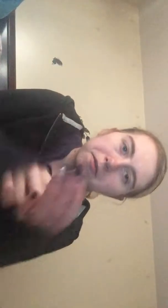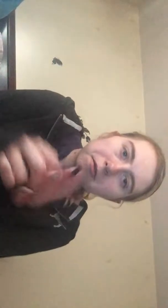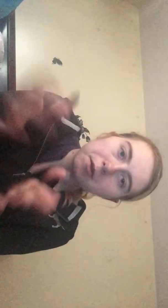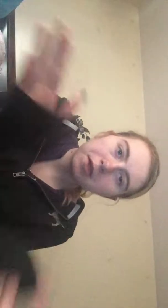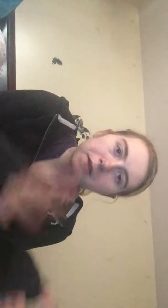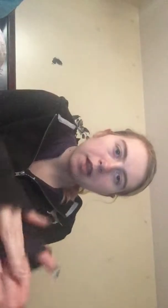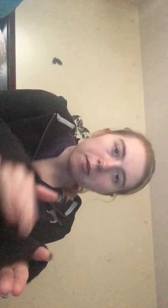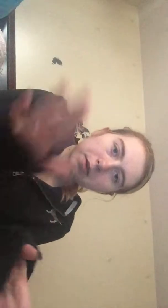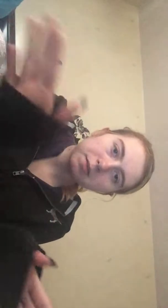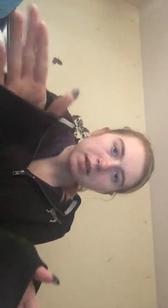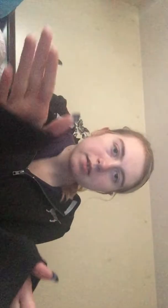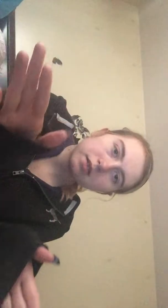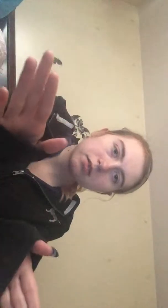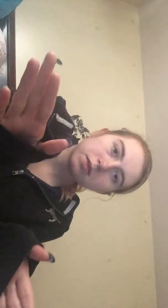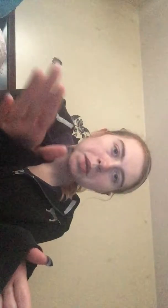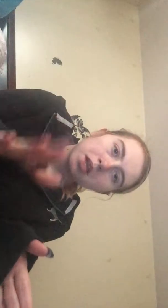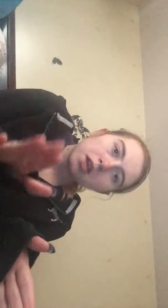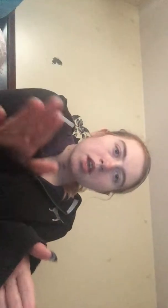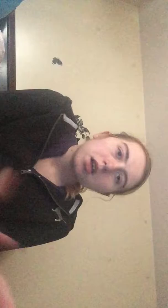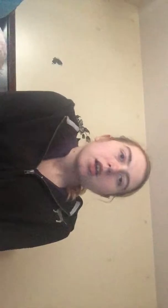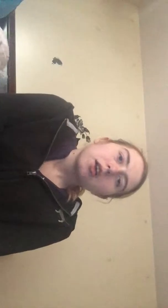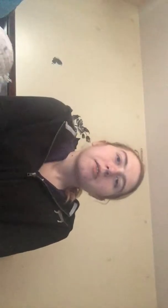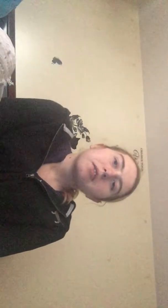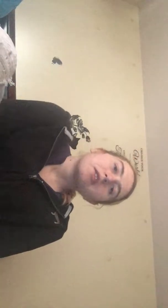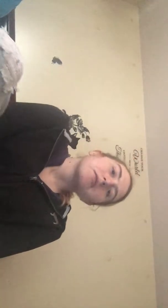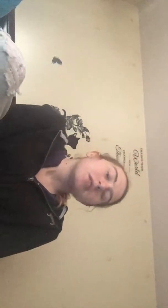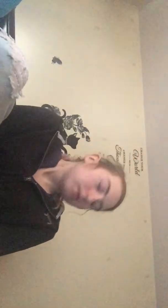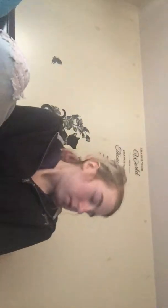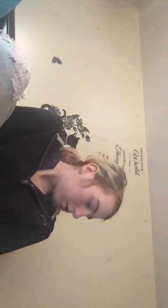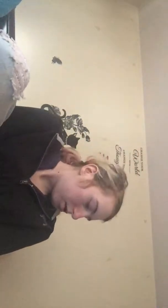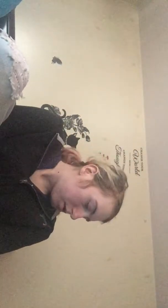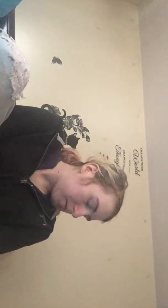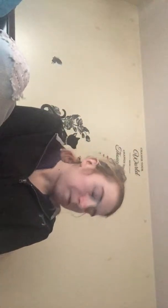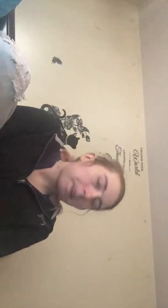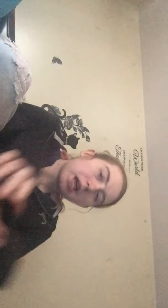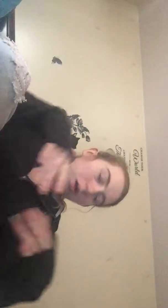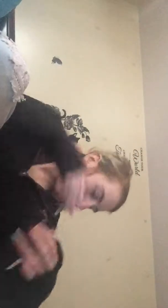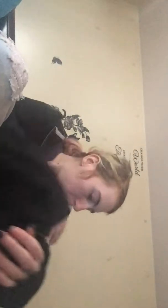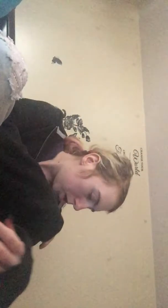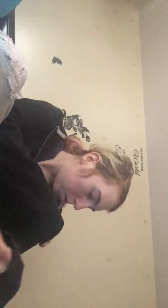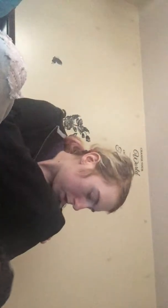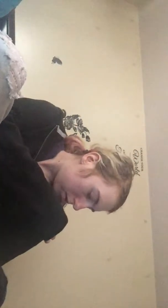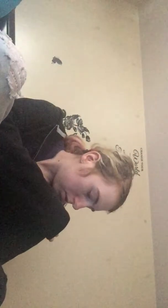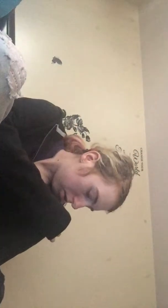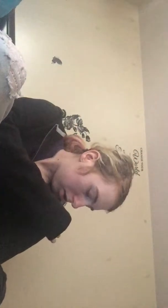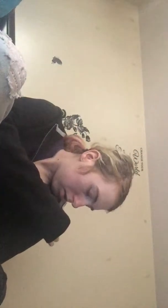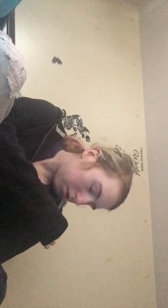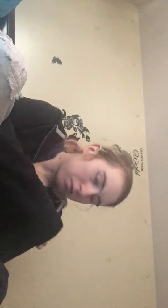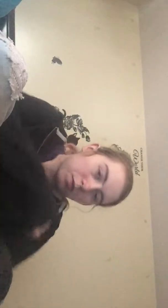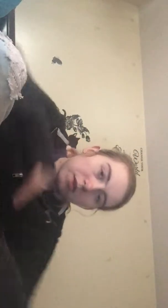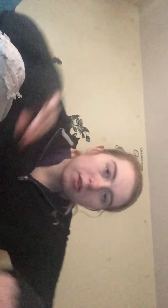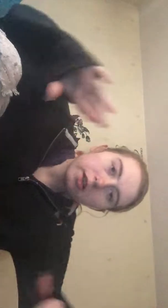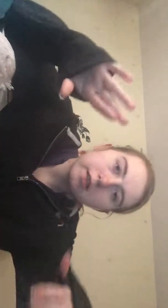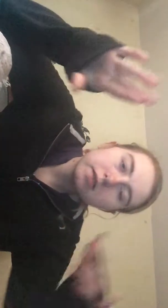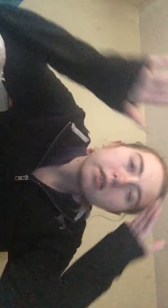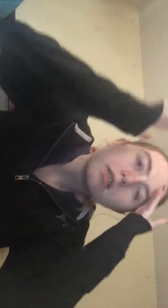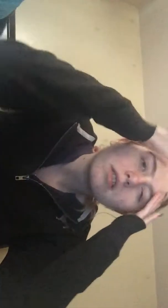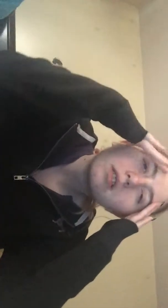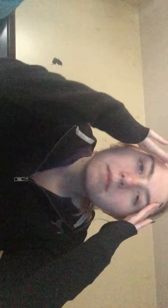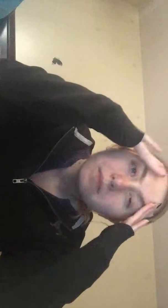before we like went to my dad's house for Halloween um we went to like um the heck's it called um